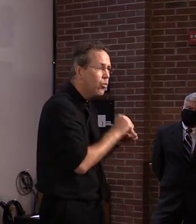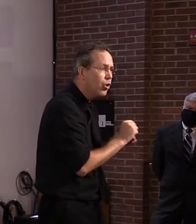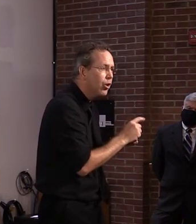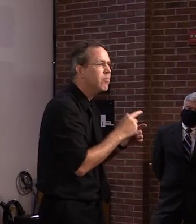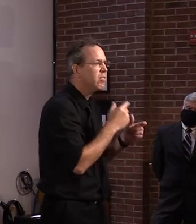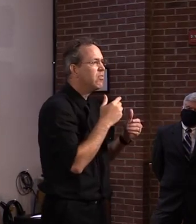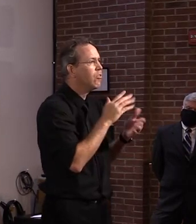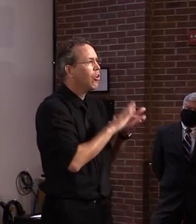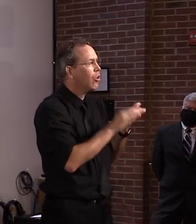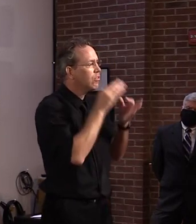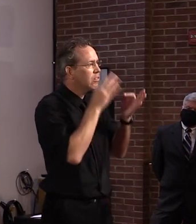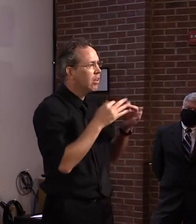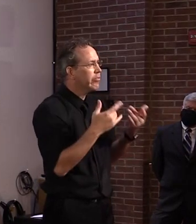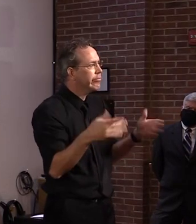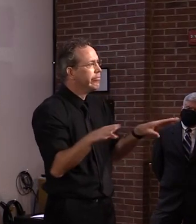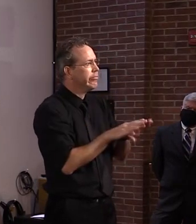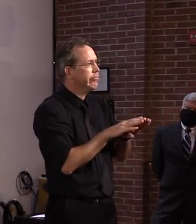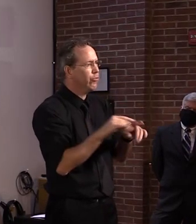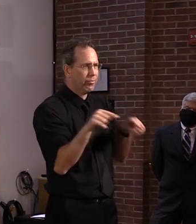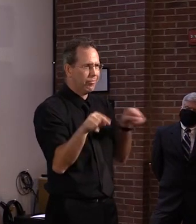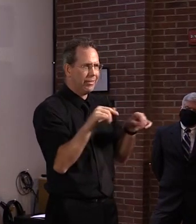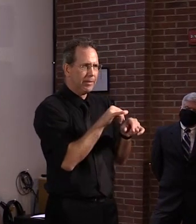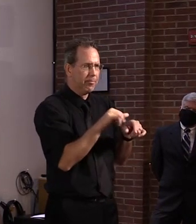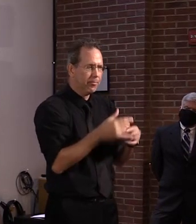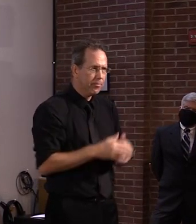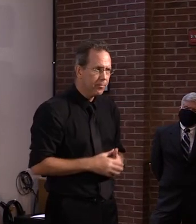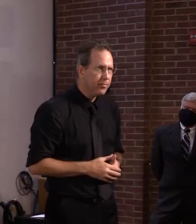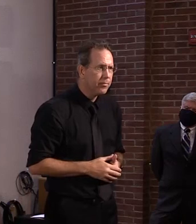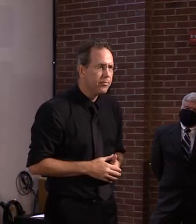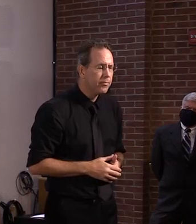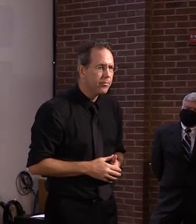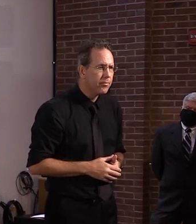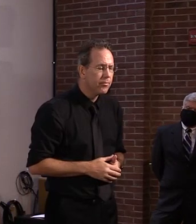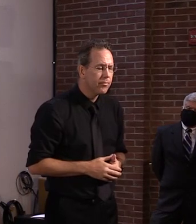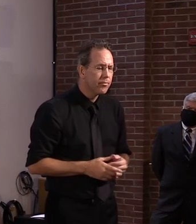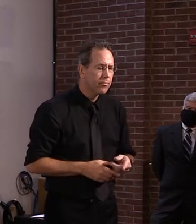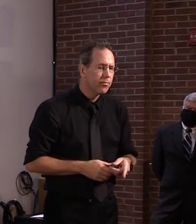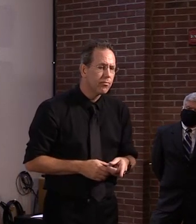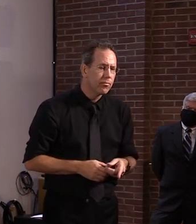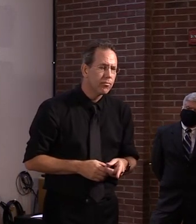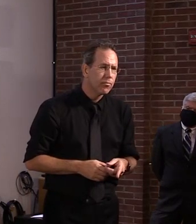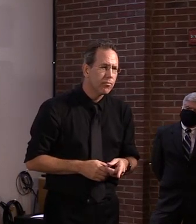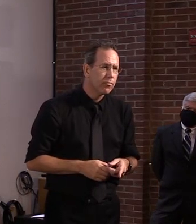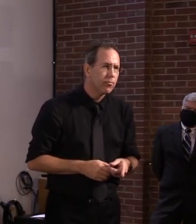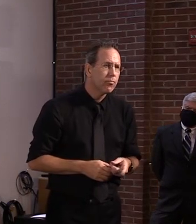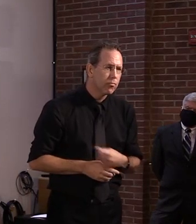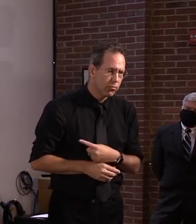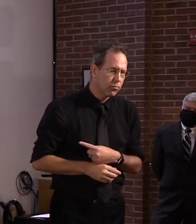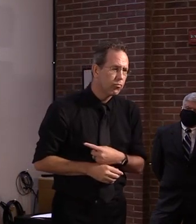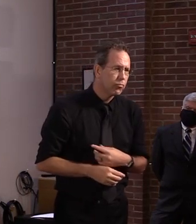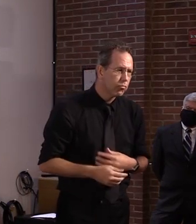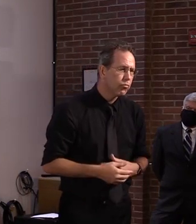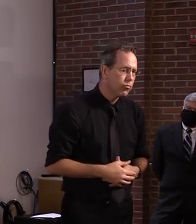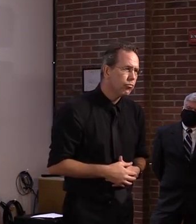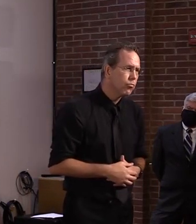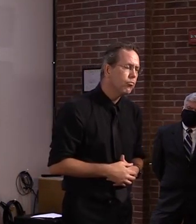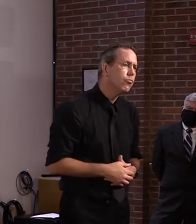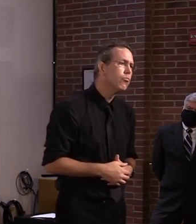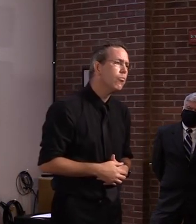Right, I you know, I, I think, you know, that, that's one of the things that may be causing some unease is there is a little bit of that, um,